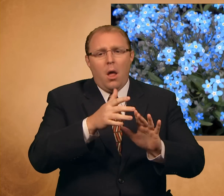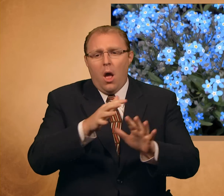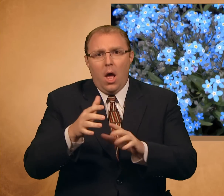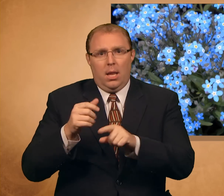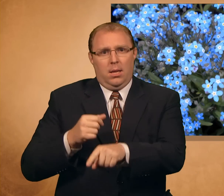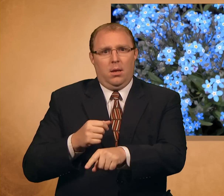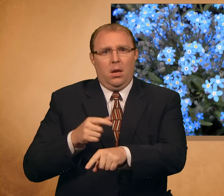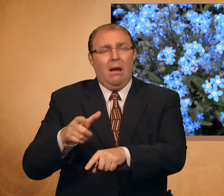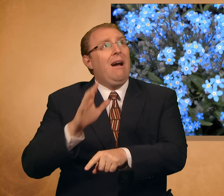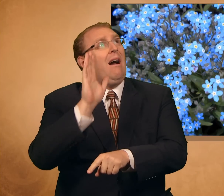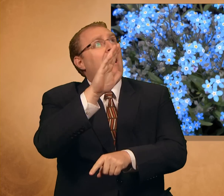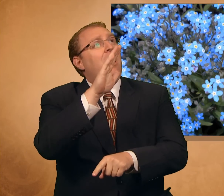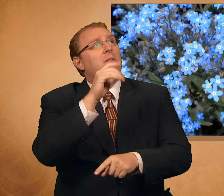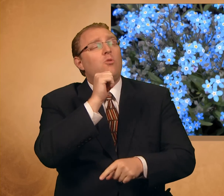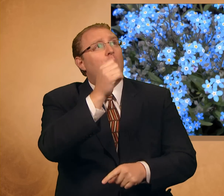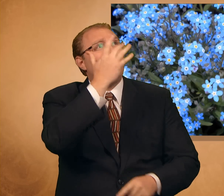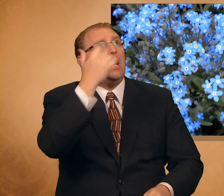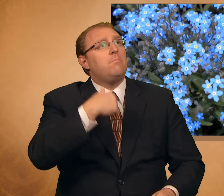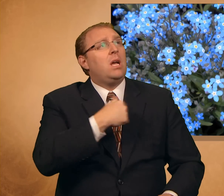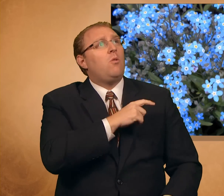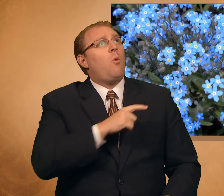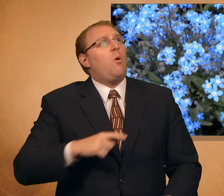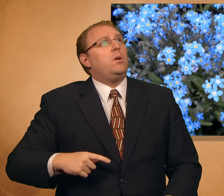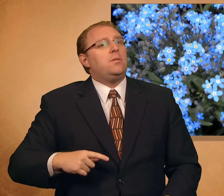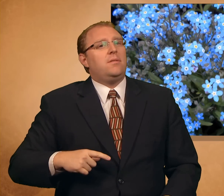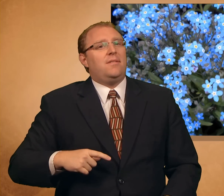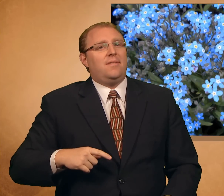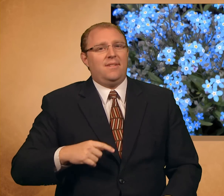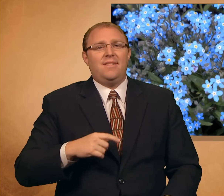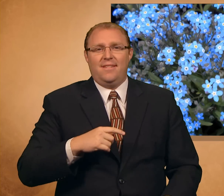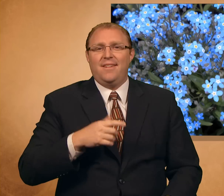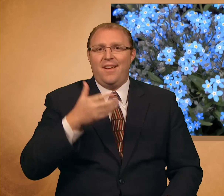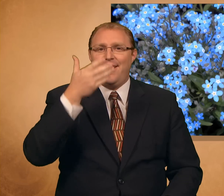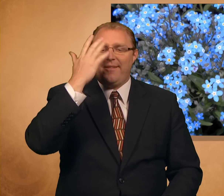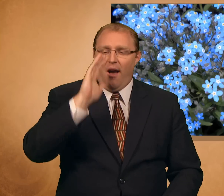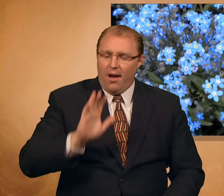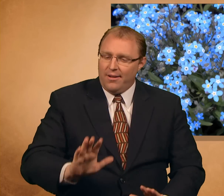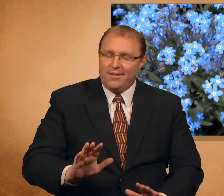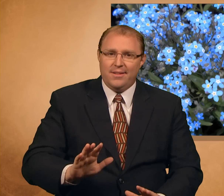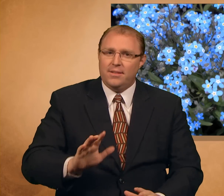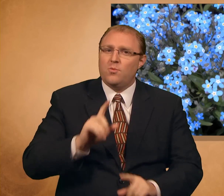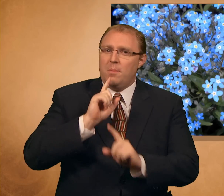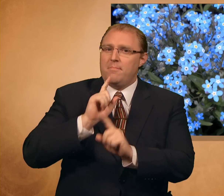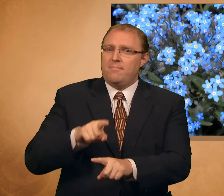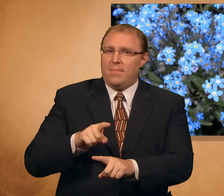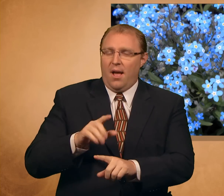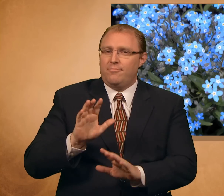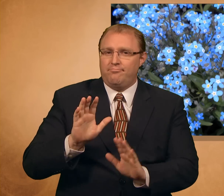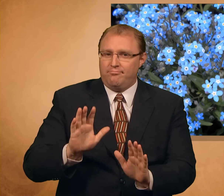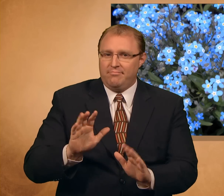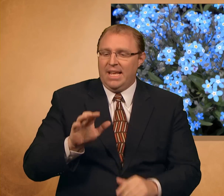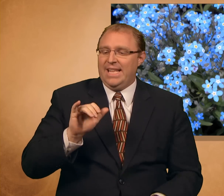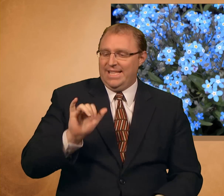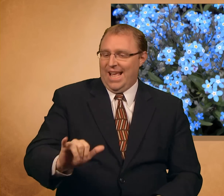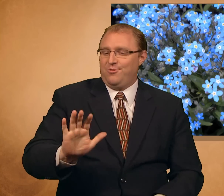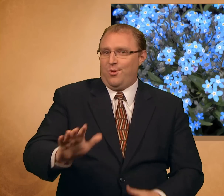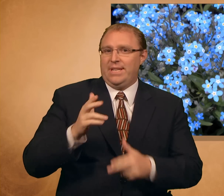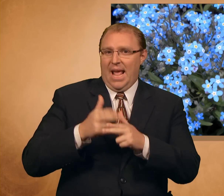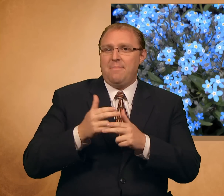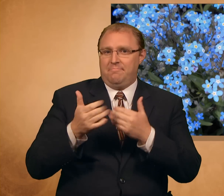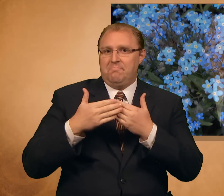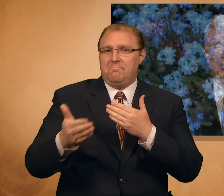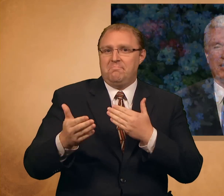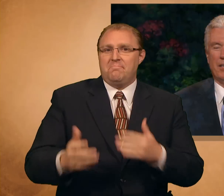Forget-Me-Not, O Lord. And God replied that this would be its name.